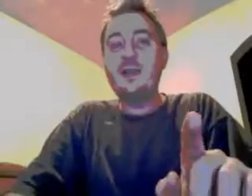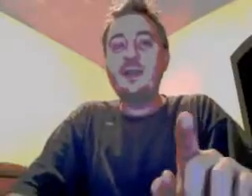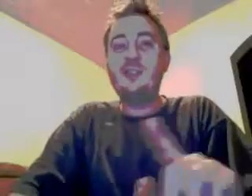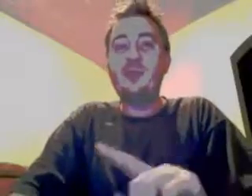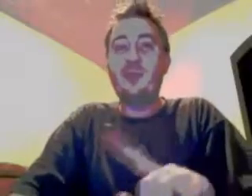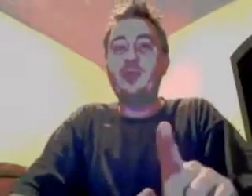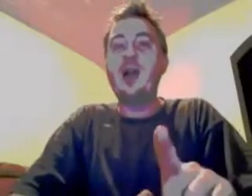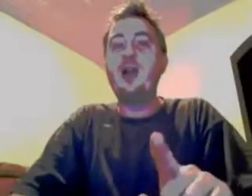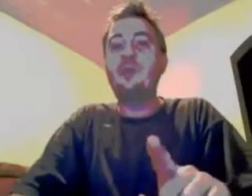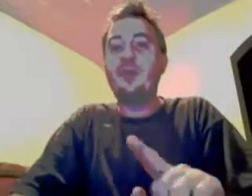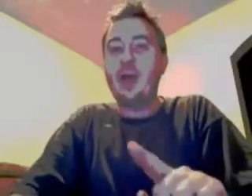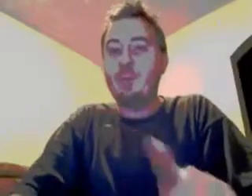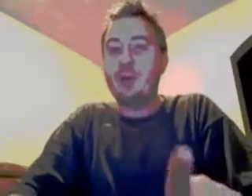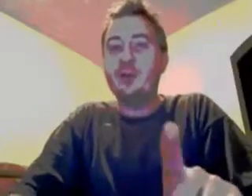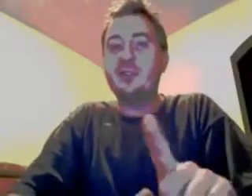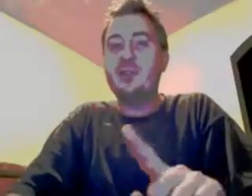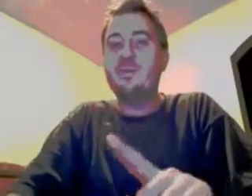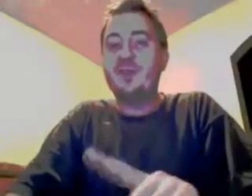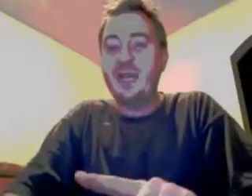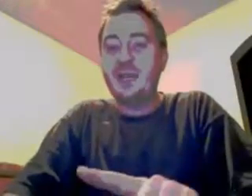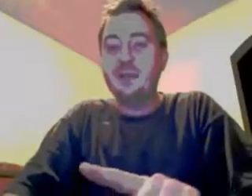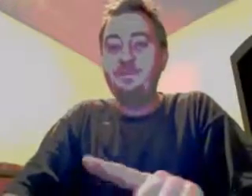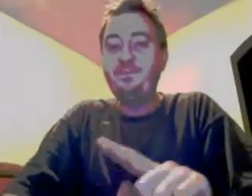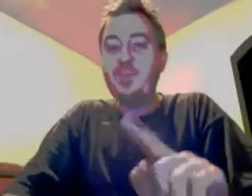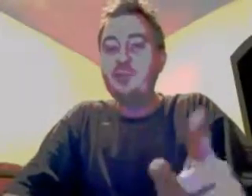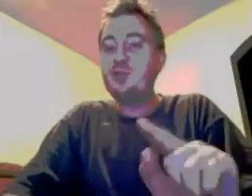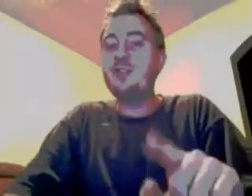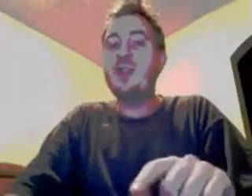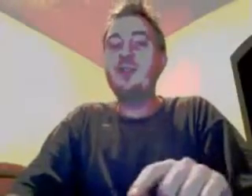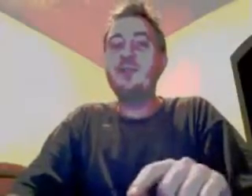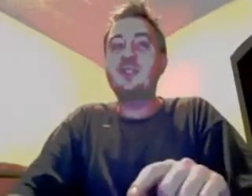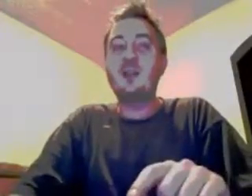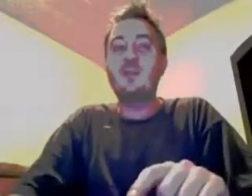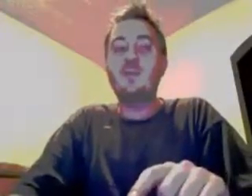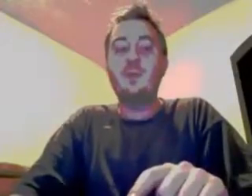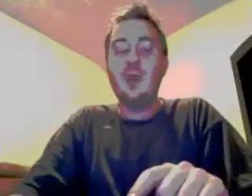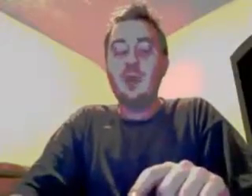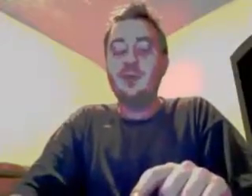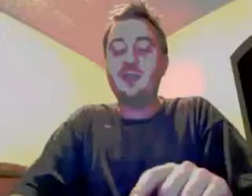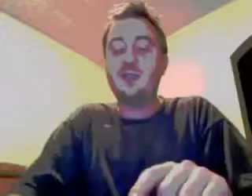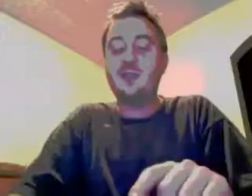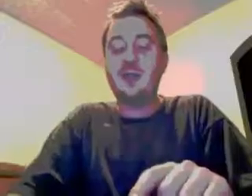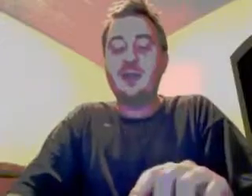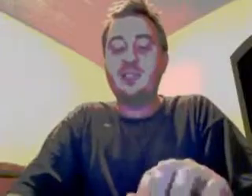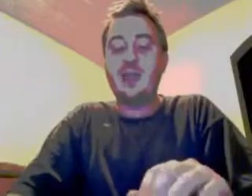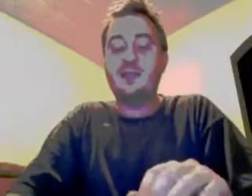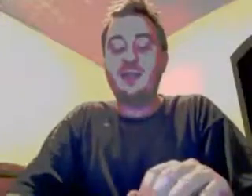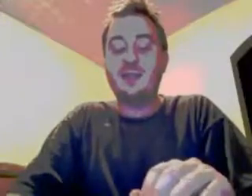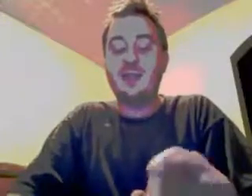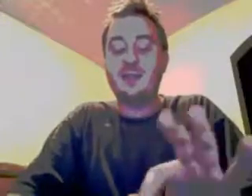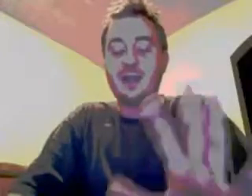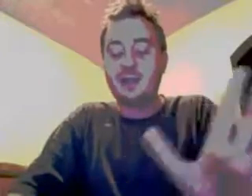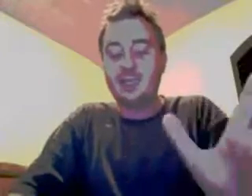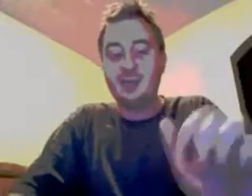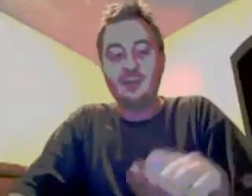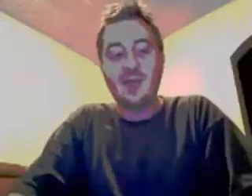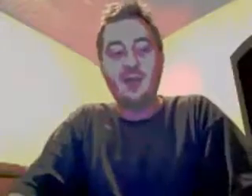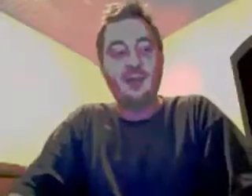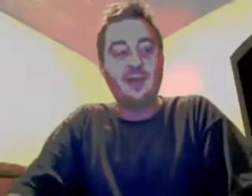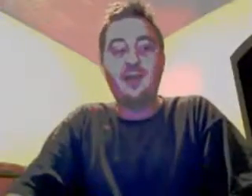kids through college without burdensome debt. So she's kind of on the same lines as that Johnston, as that, God, now